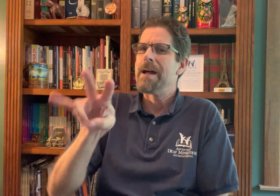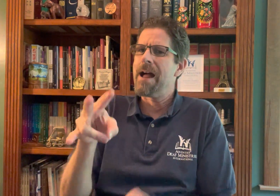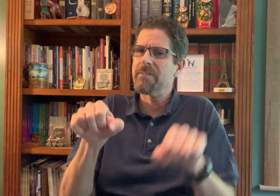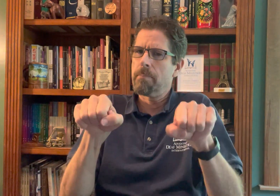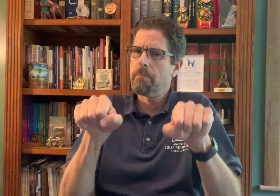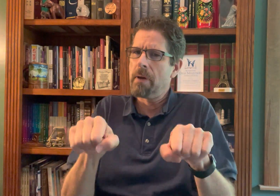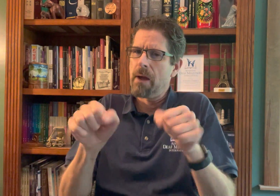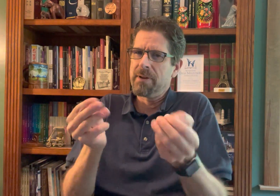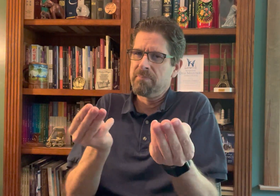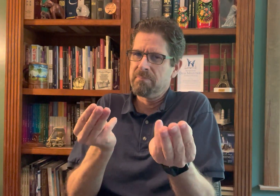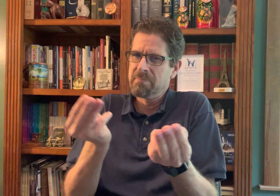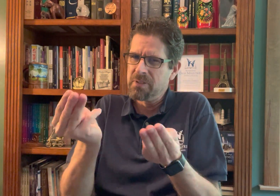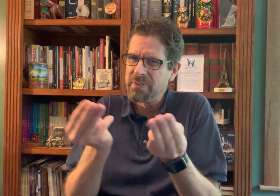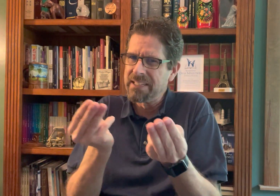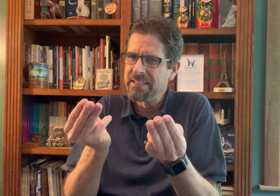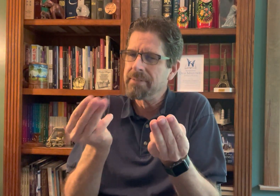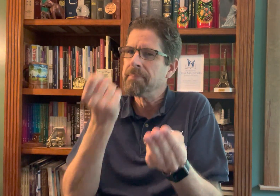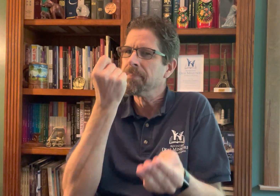Specifically with the General Conference.